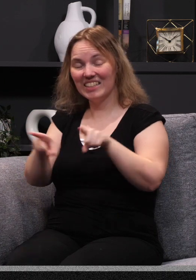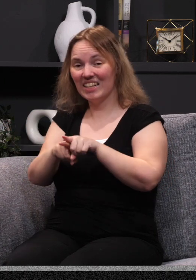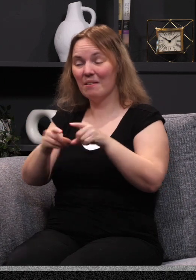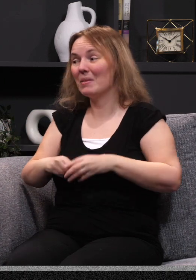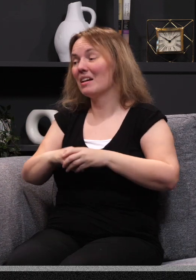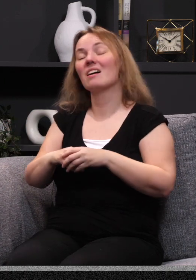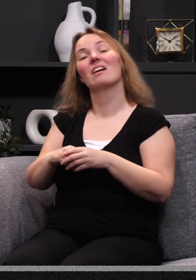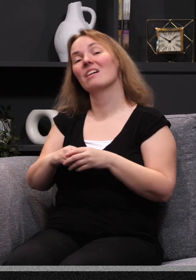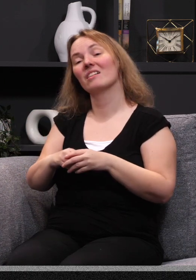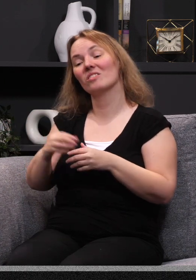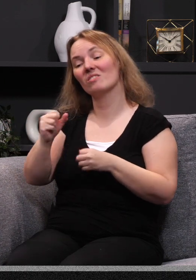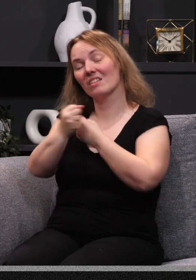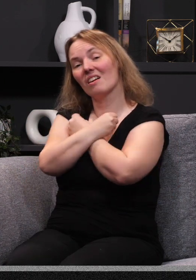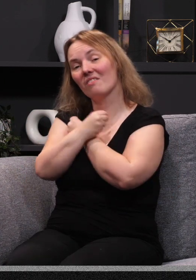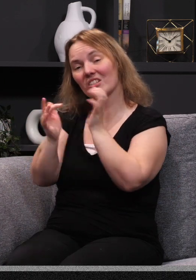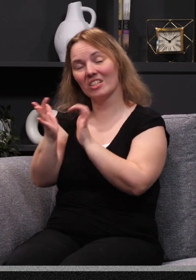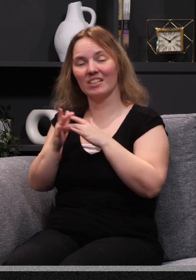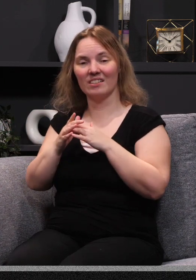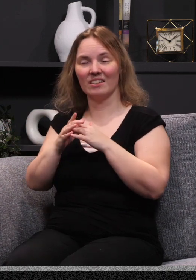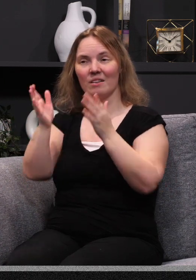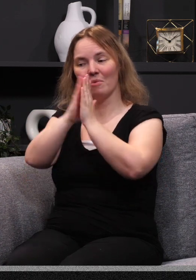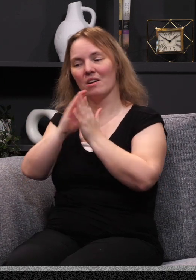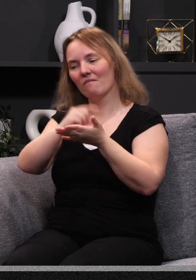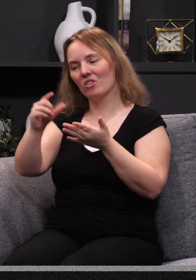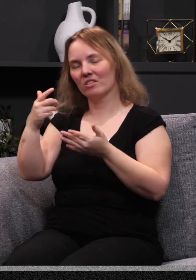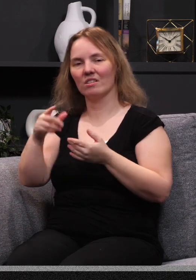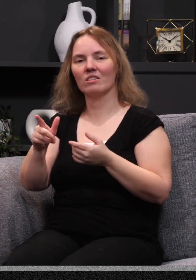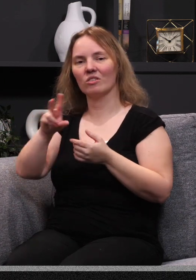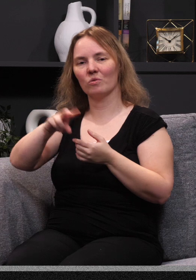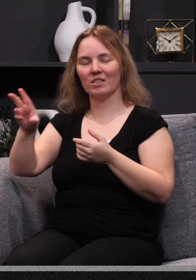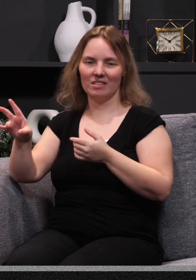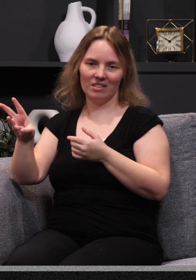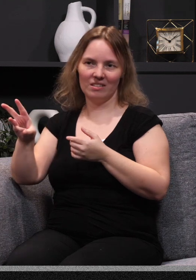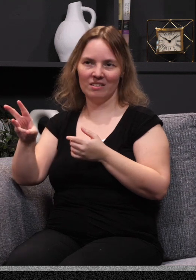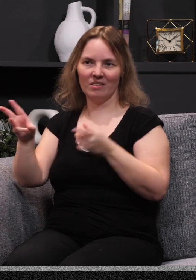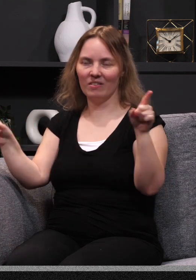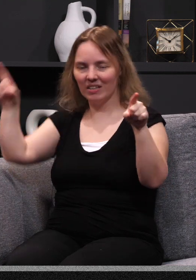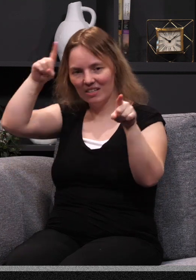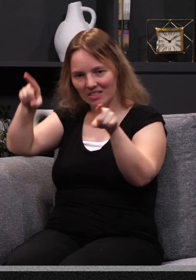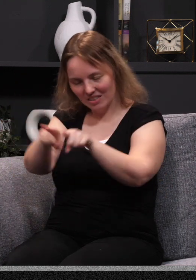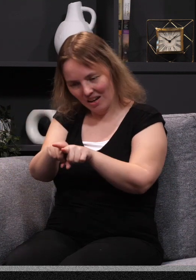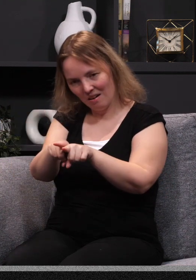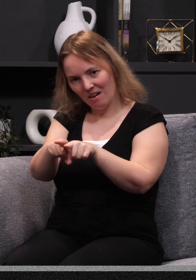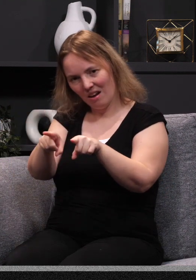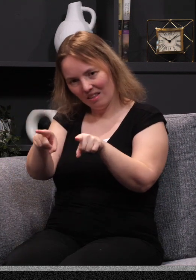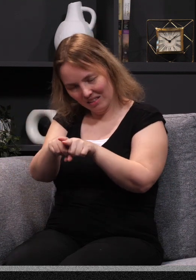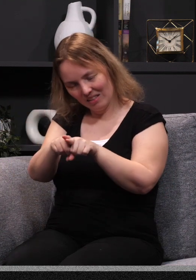as much as you love me. He also prayed in verse 26, they will have the same love that you